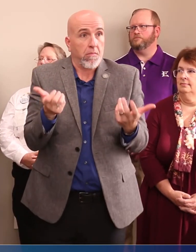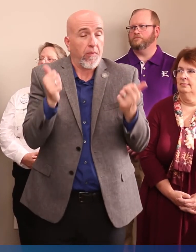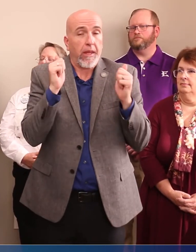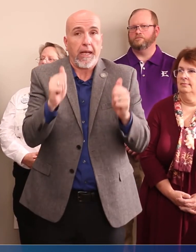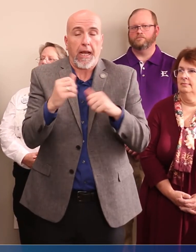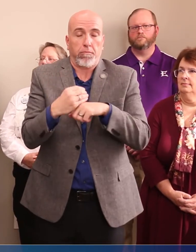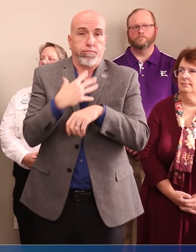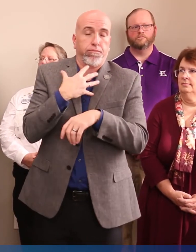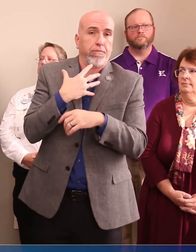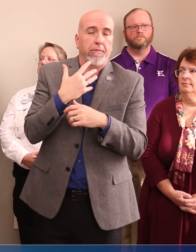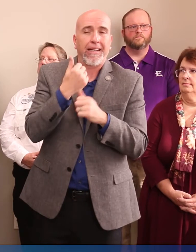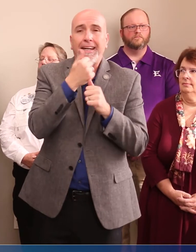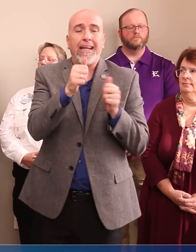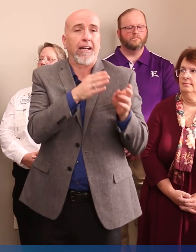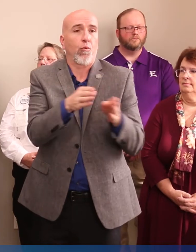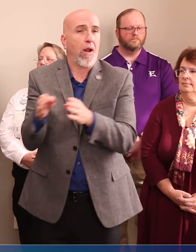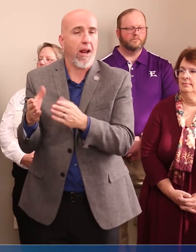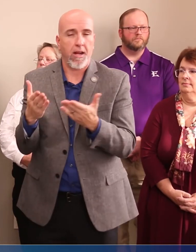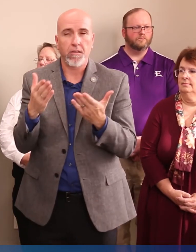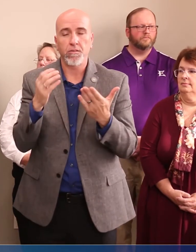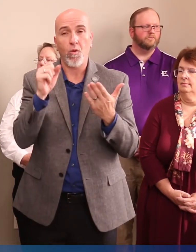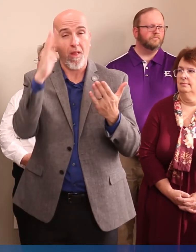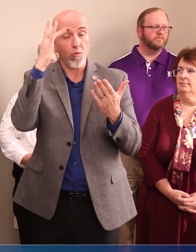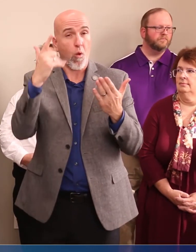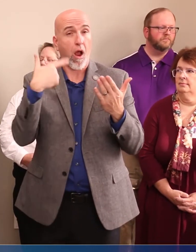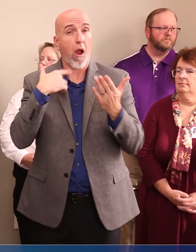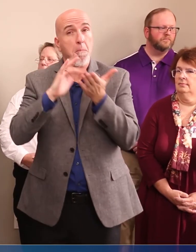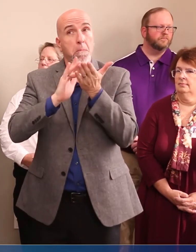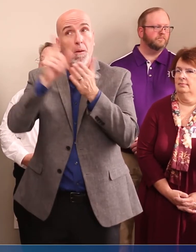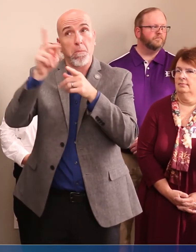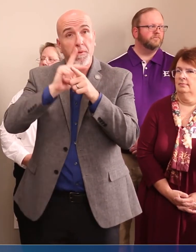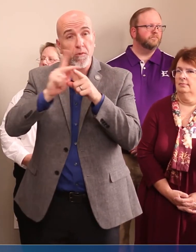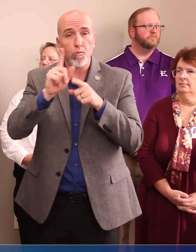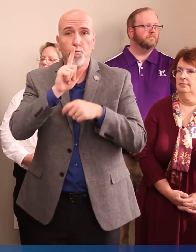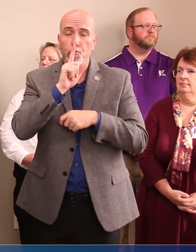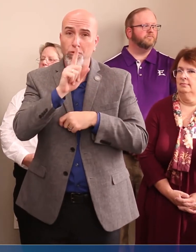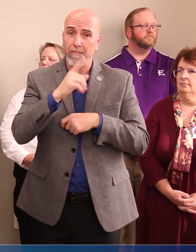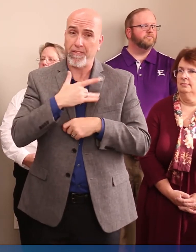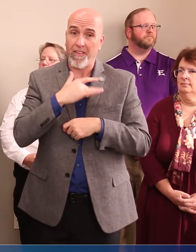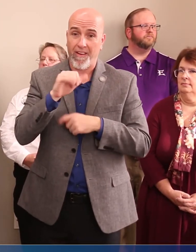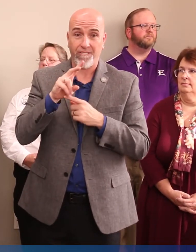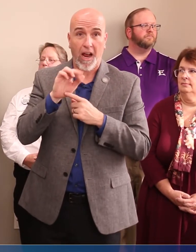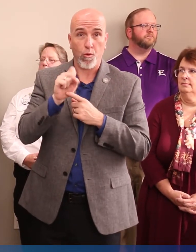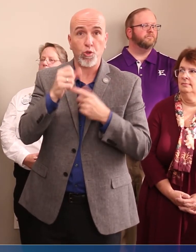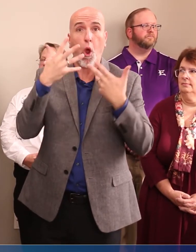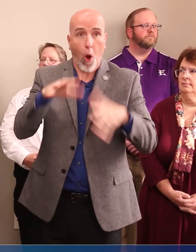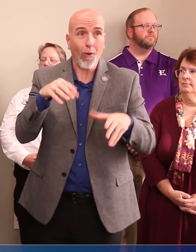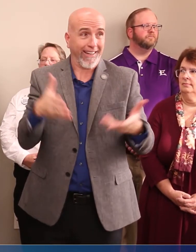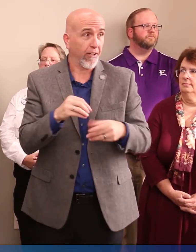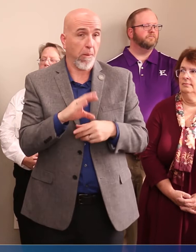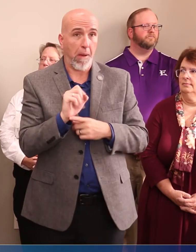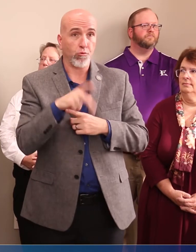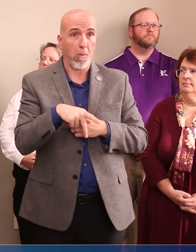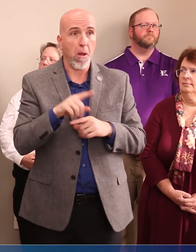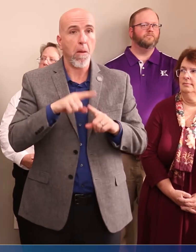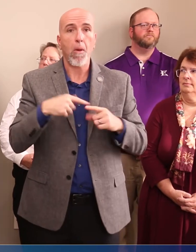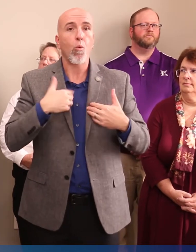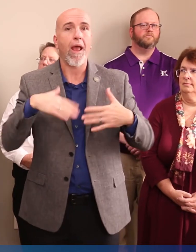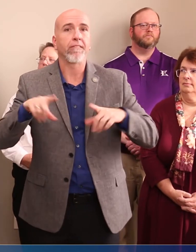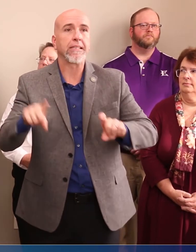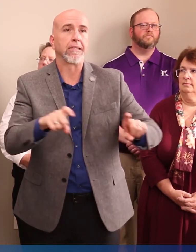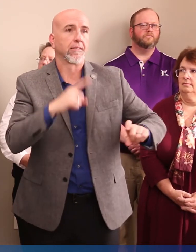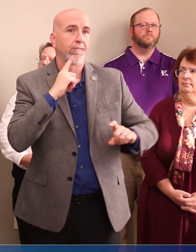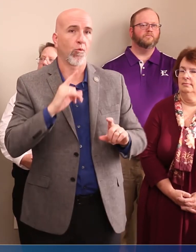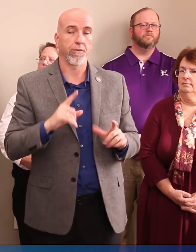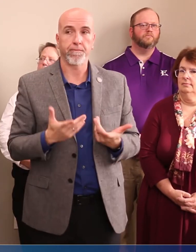come in any any form or fashion. And that's why our medical professionals are pretty sure that the virus is already in Bastrop County. It's just that we haven't tested